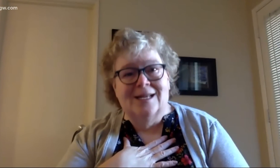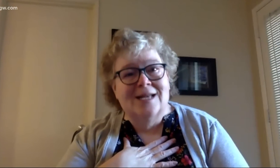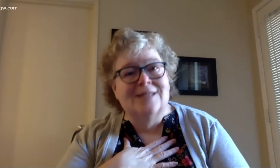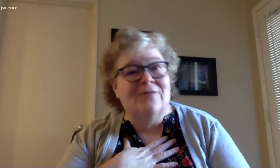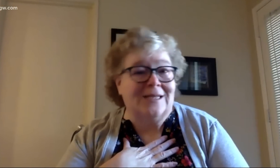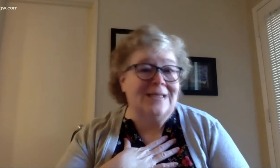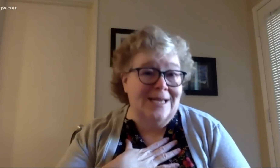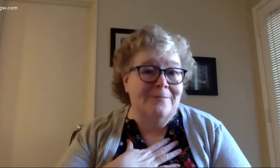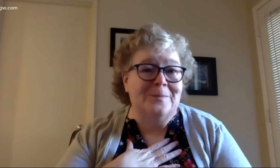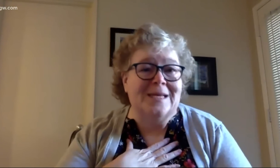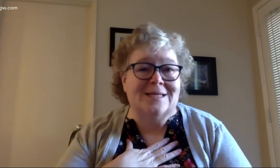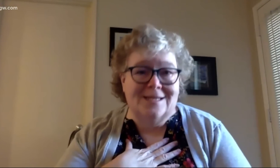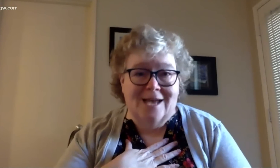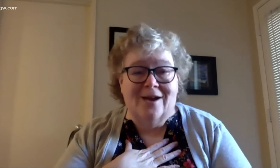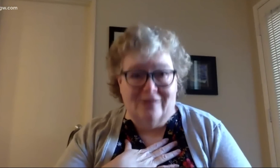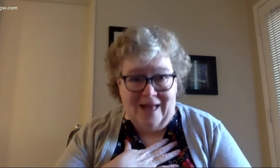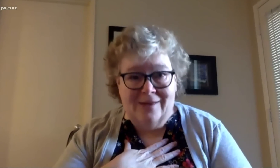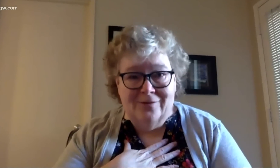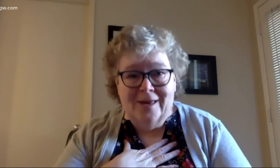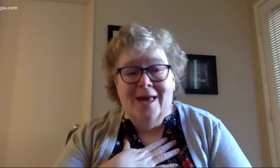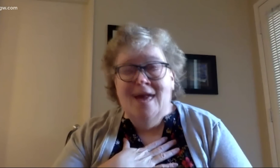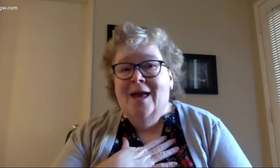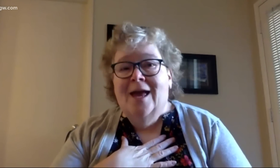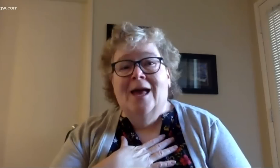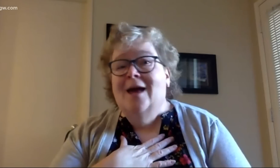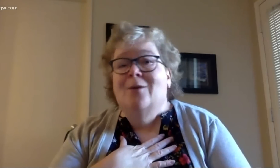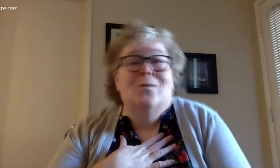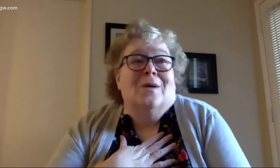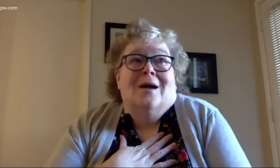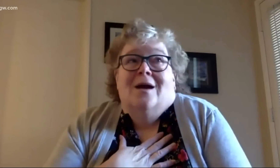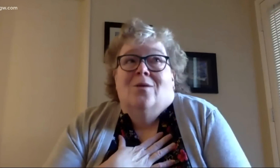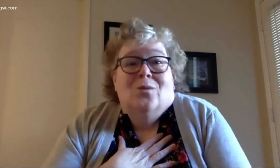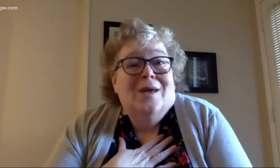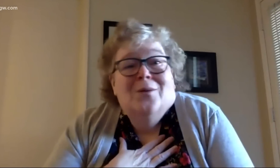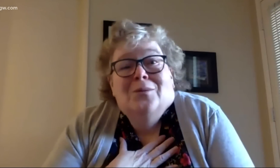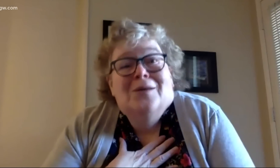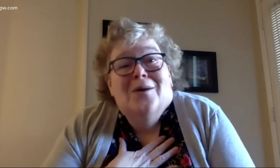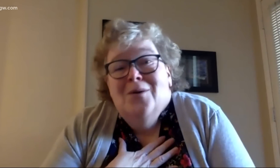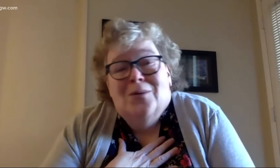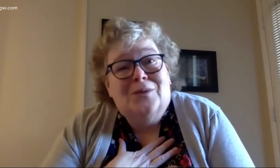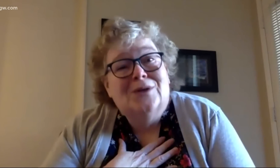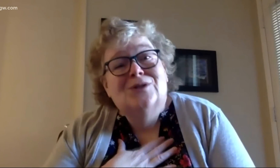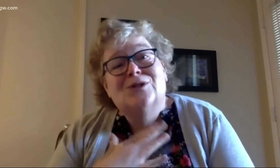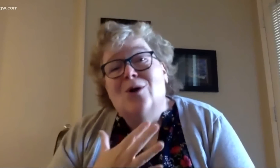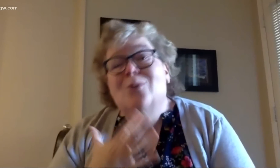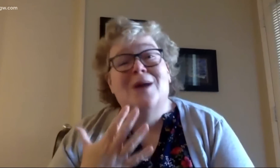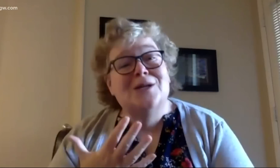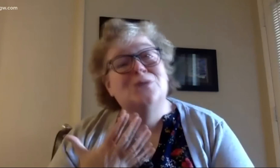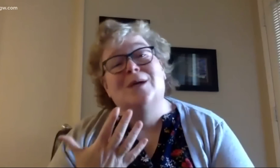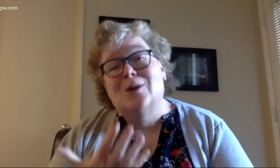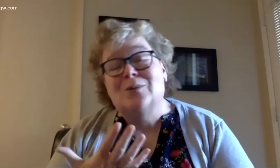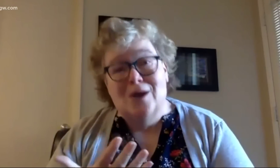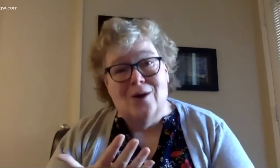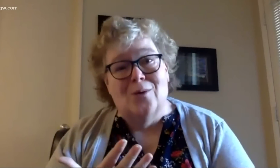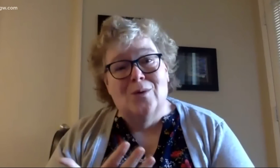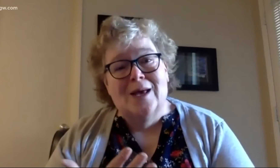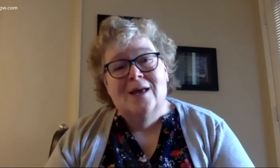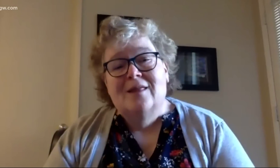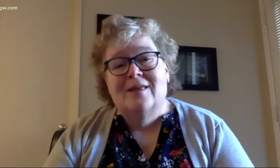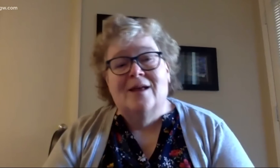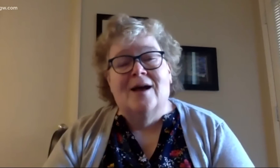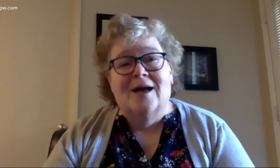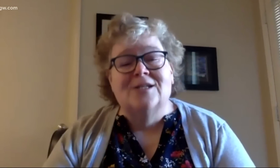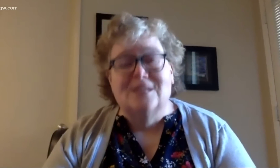child that has affected him his entire life. And we don't know. There's so much we don't know